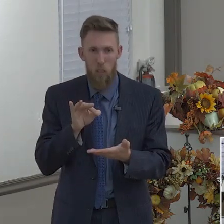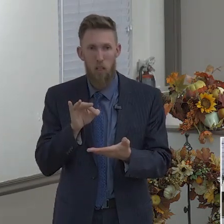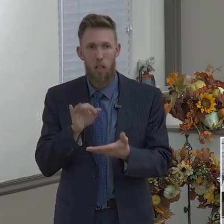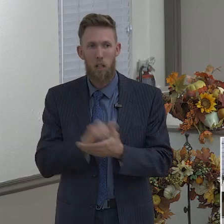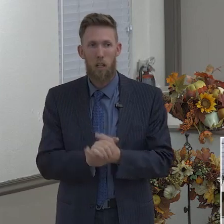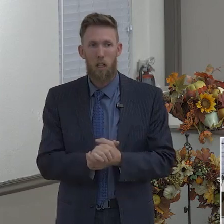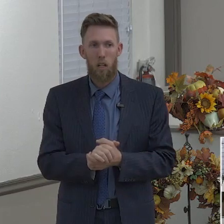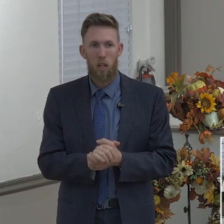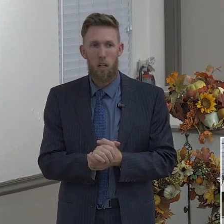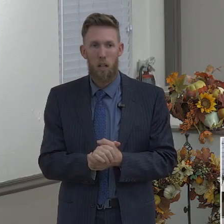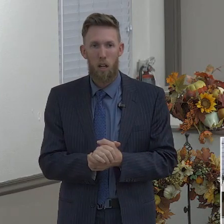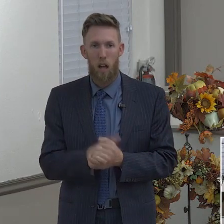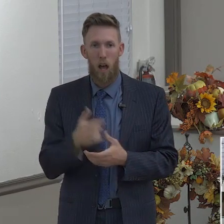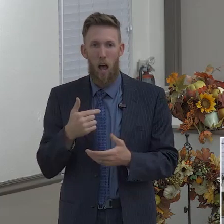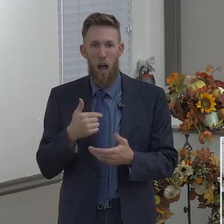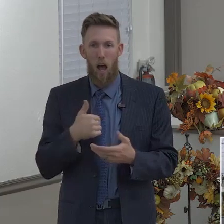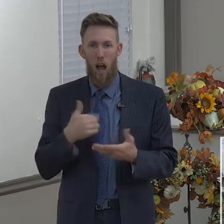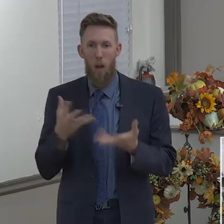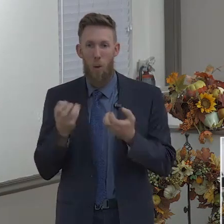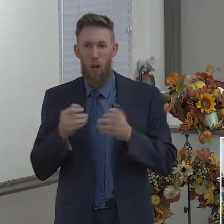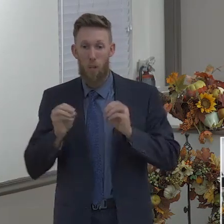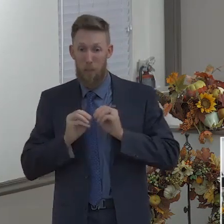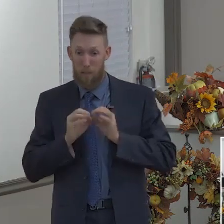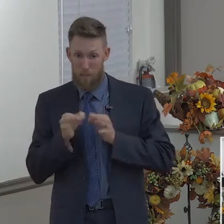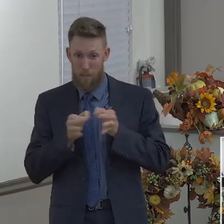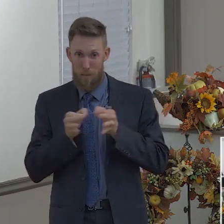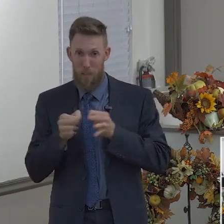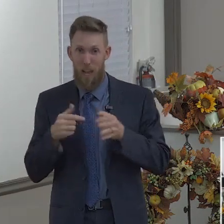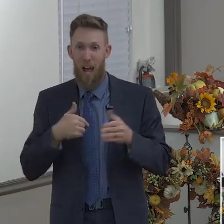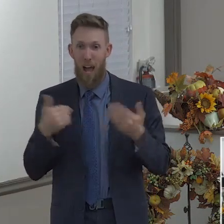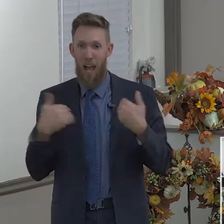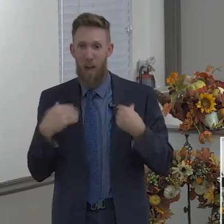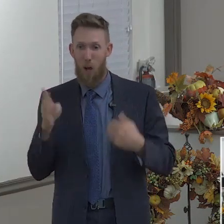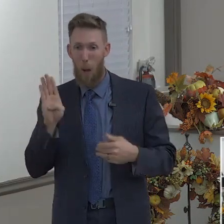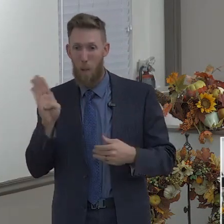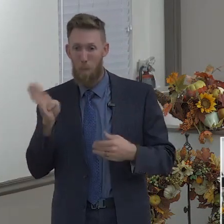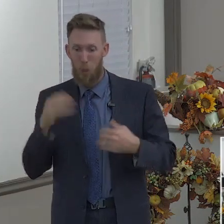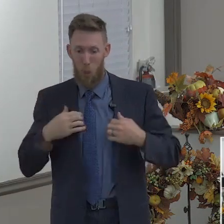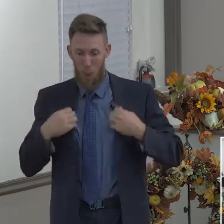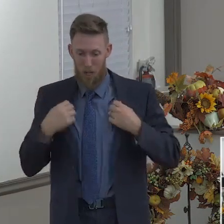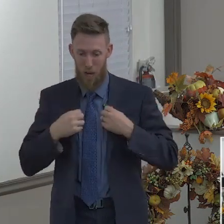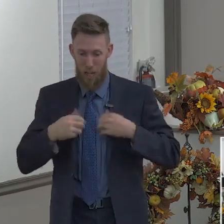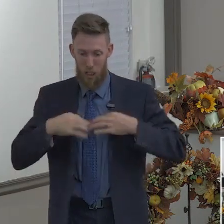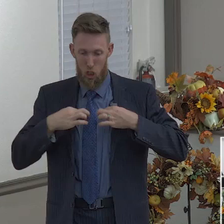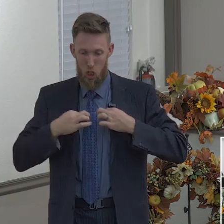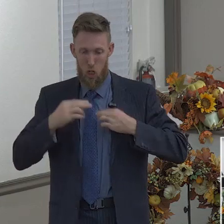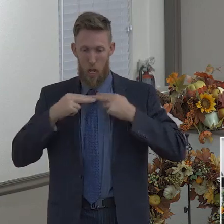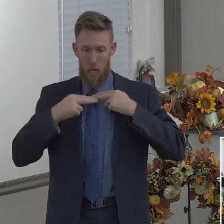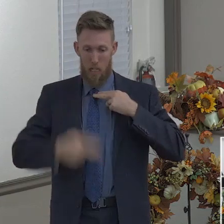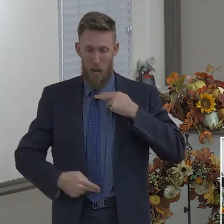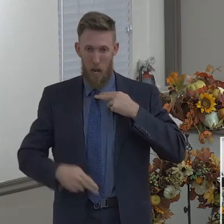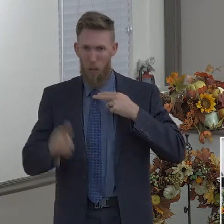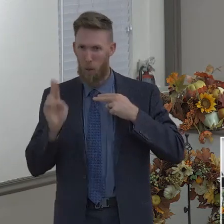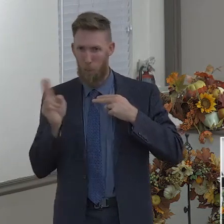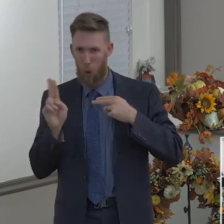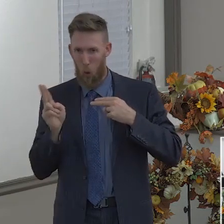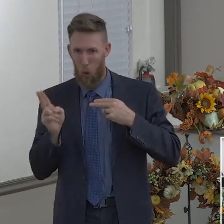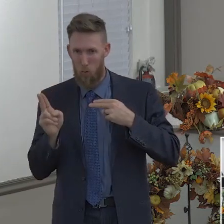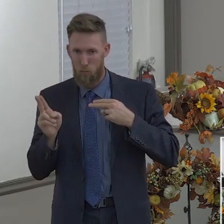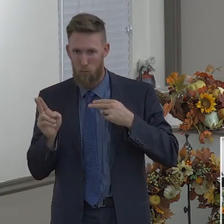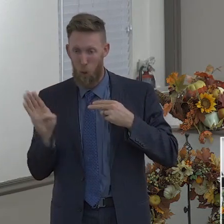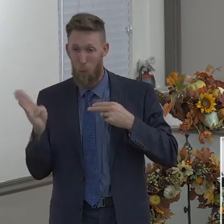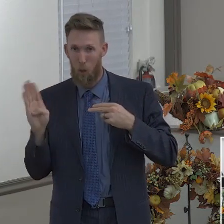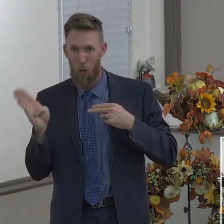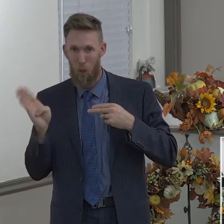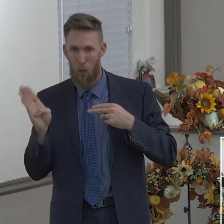blue pants, a blue belt, a blue tie, and a blue shirt and a blue jacket is because we had spirit week at our school this week, and so I was